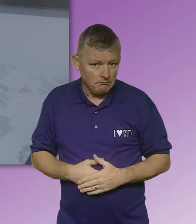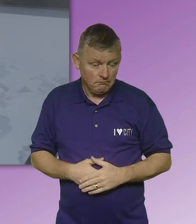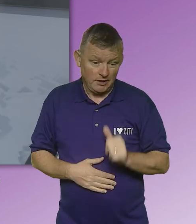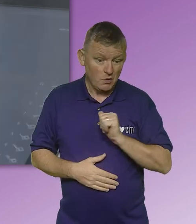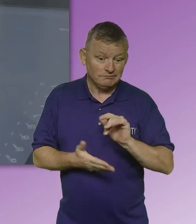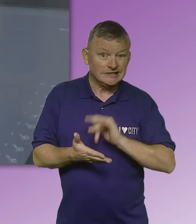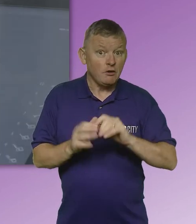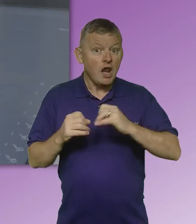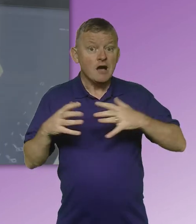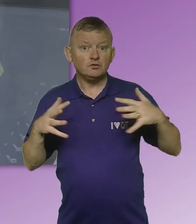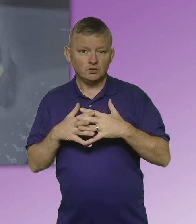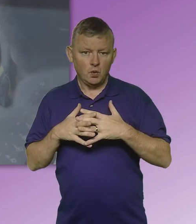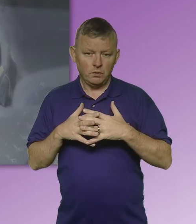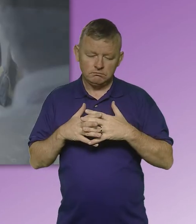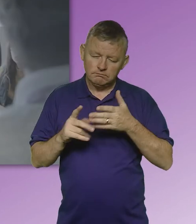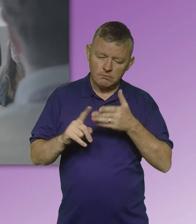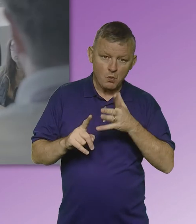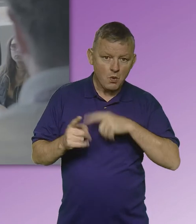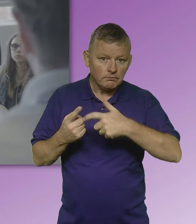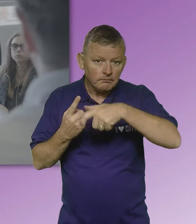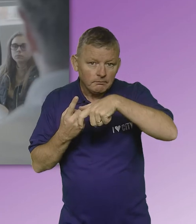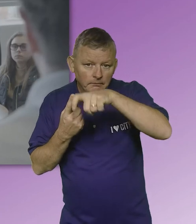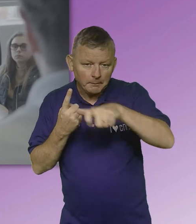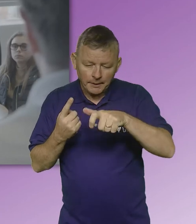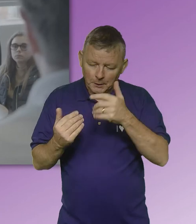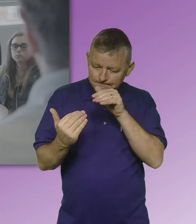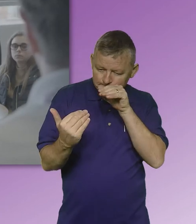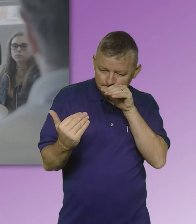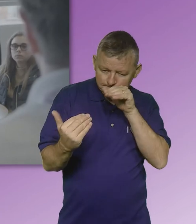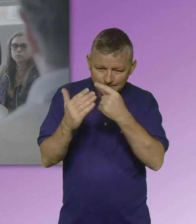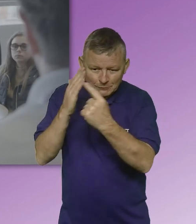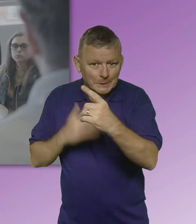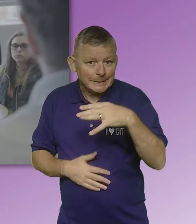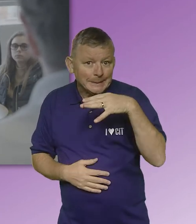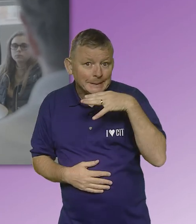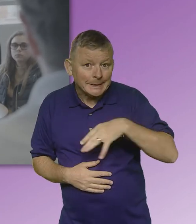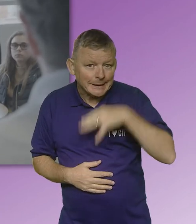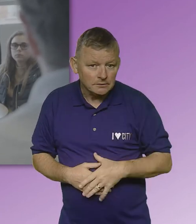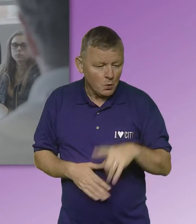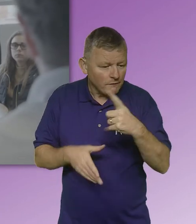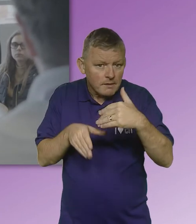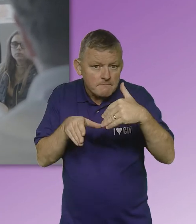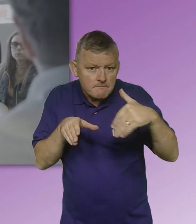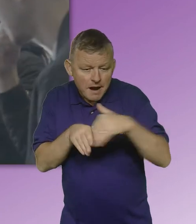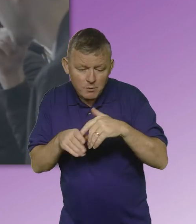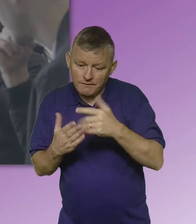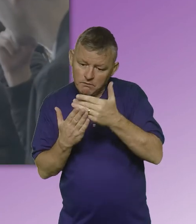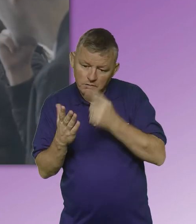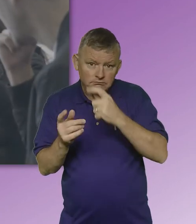At City of Glasgow College, we aim to anticipate individual need, identify barriers to